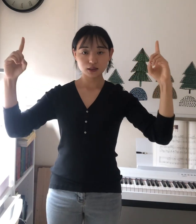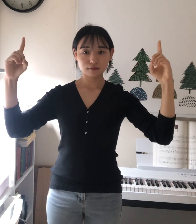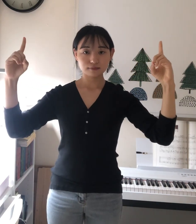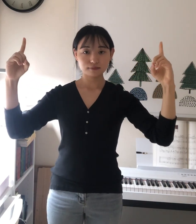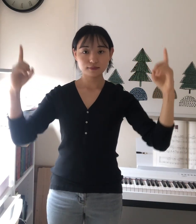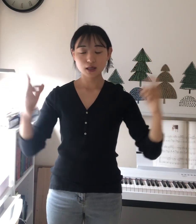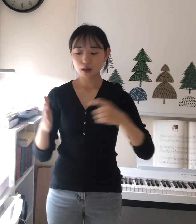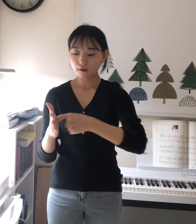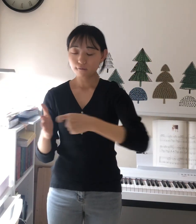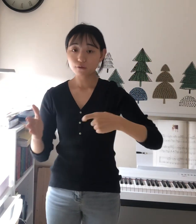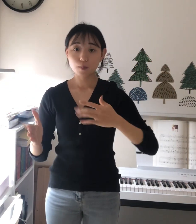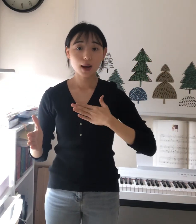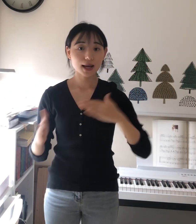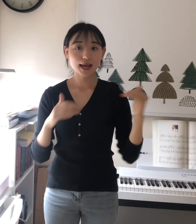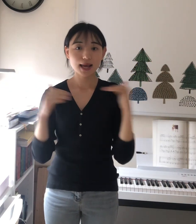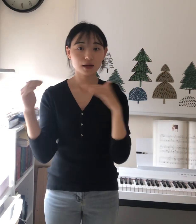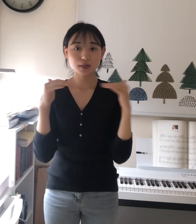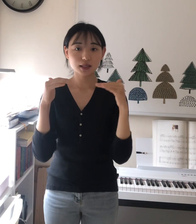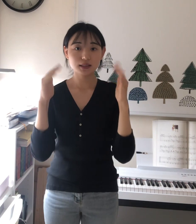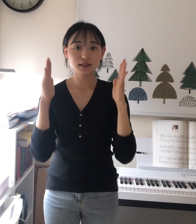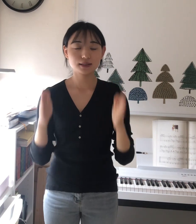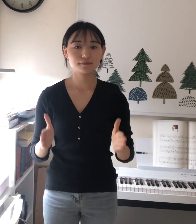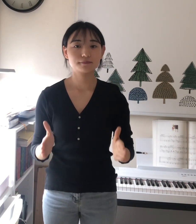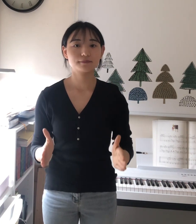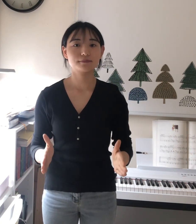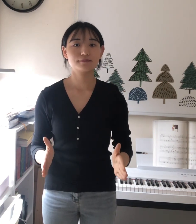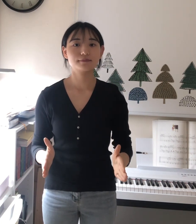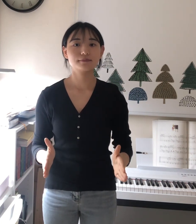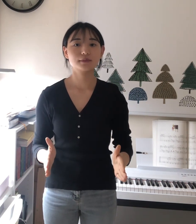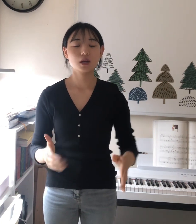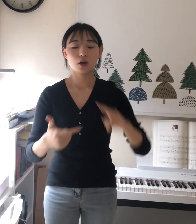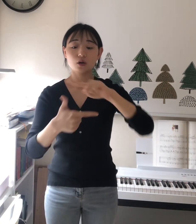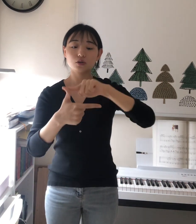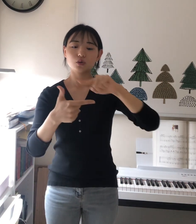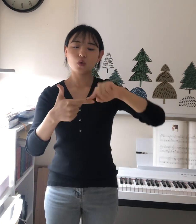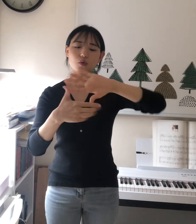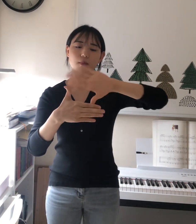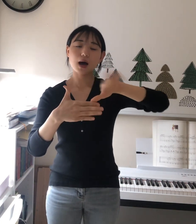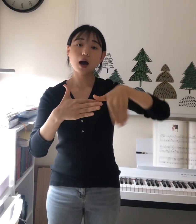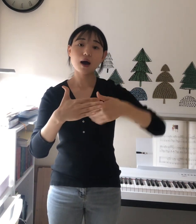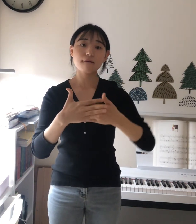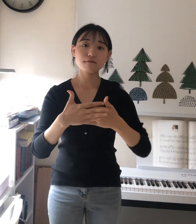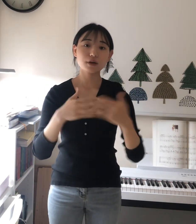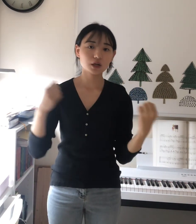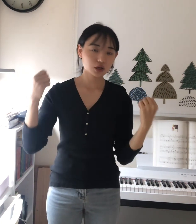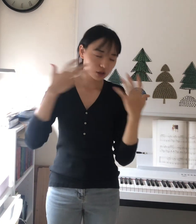from my enemy Till all my fears